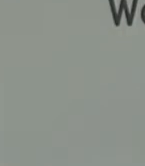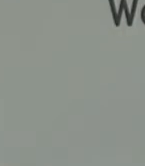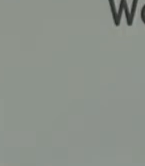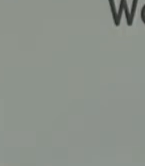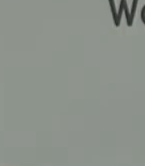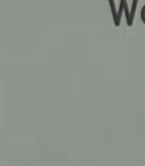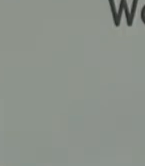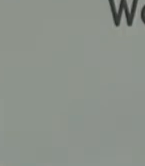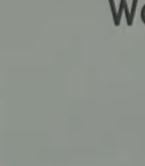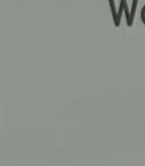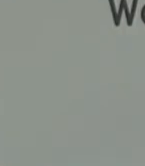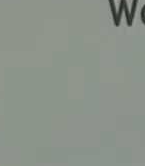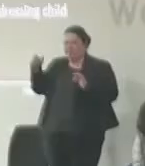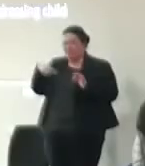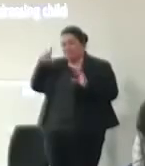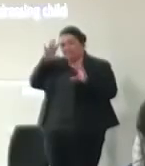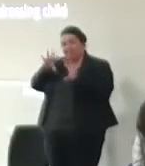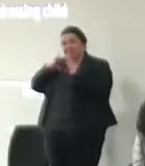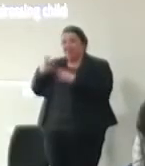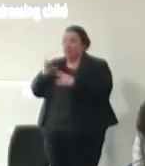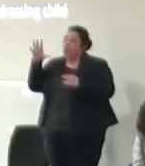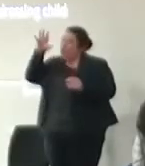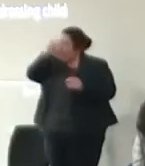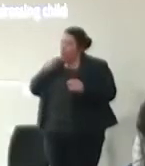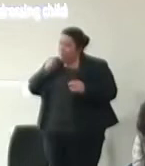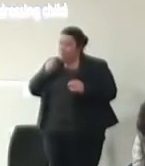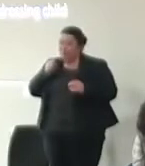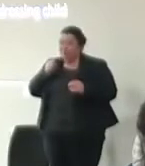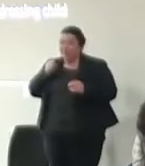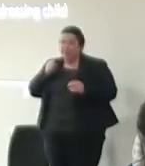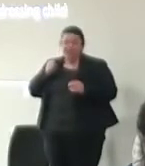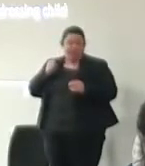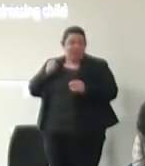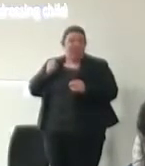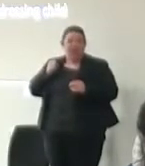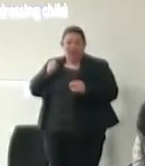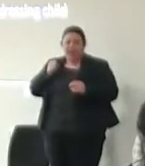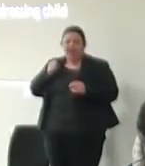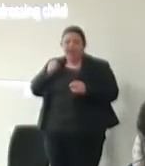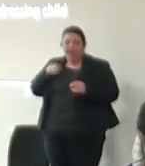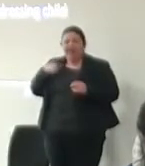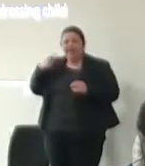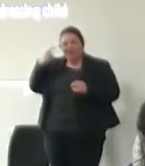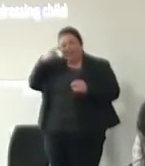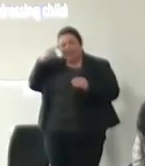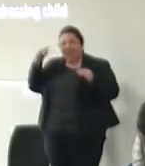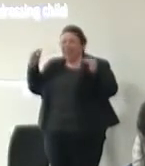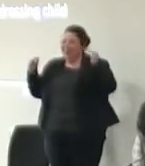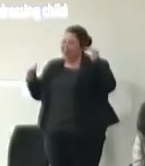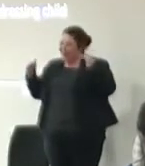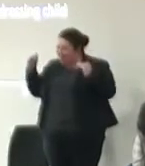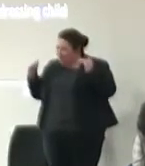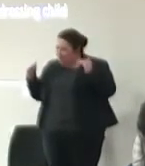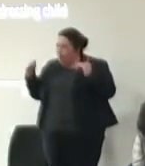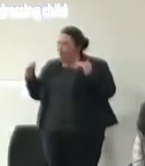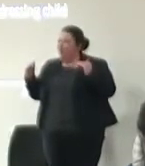me overridingly is hope thank you julie and and i think that the the level of debate and the level of